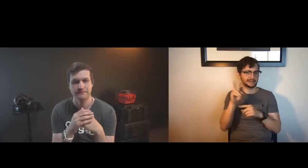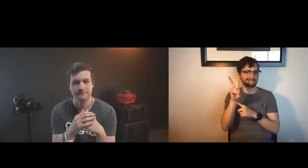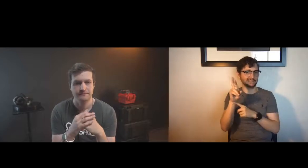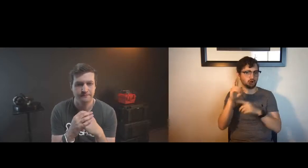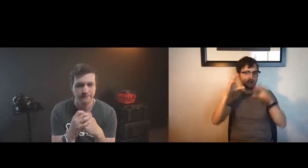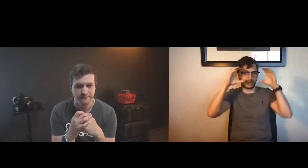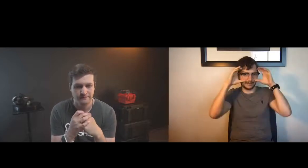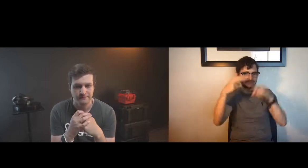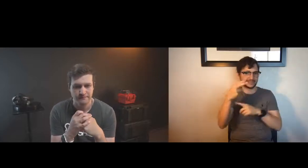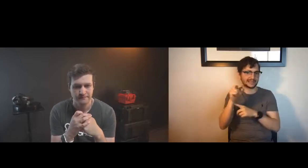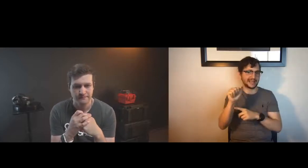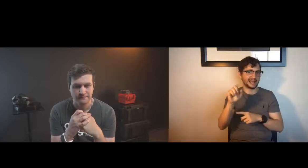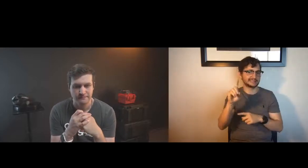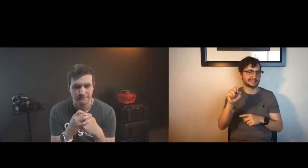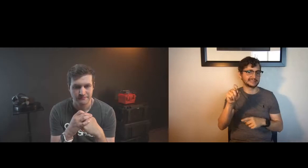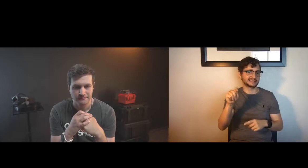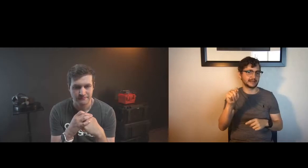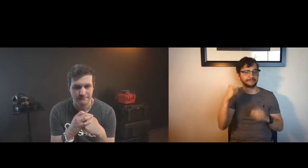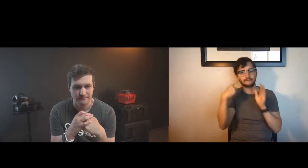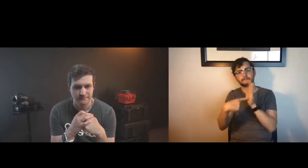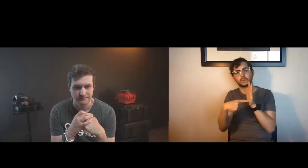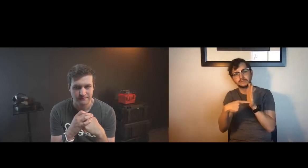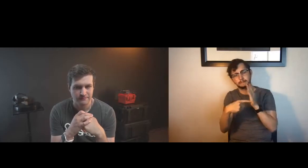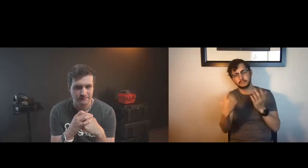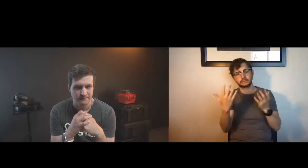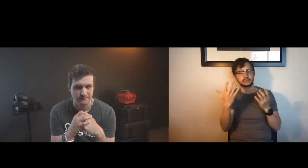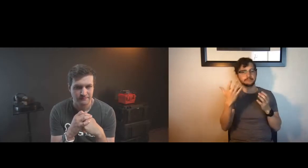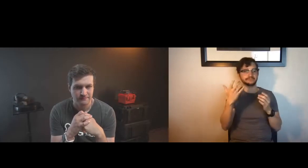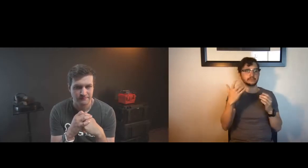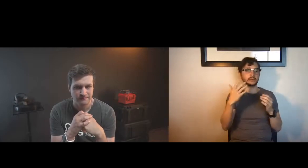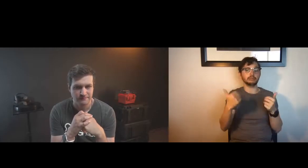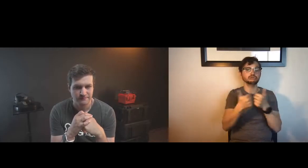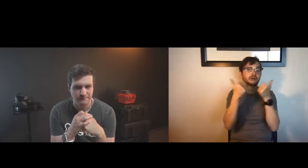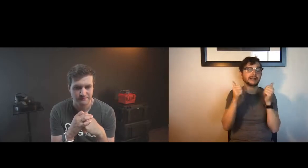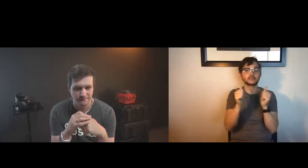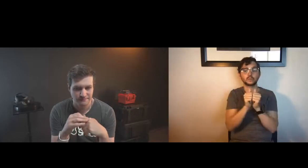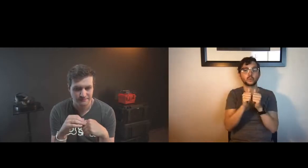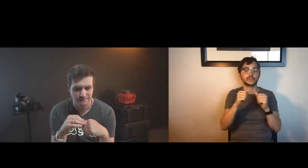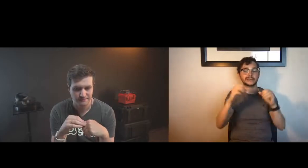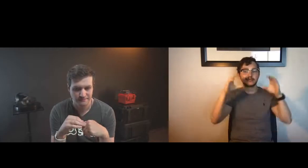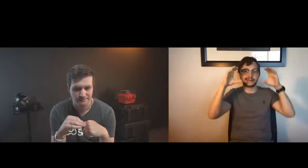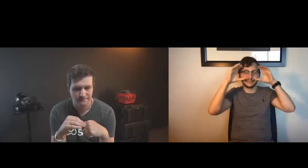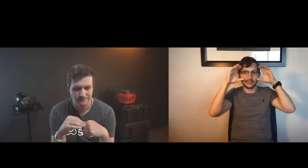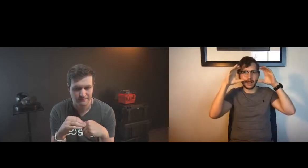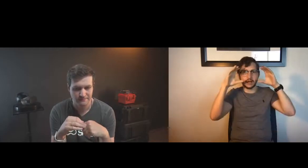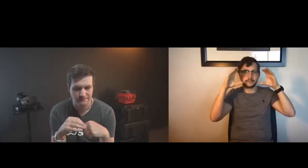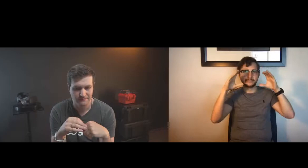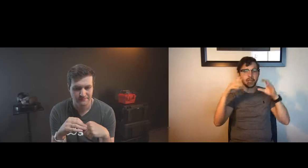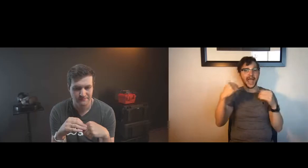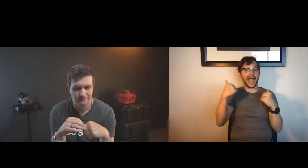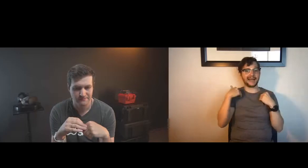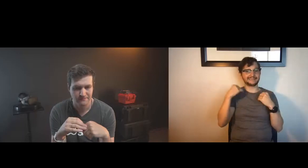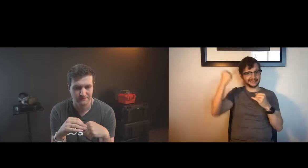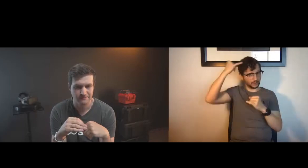what people want in a vr headset so for example the challenge